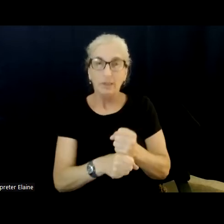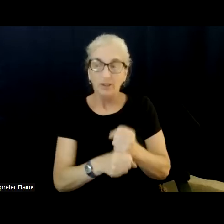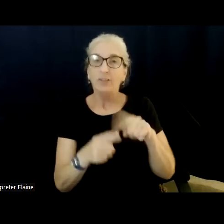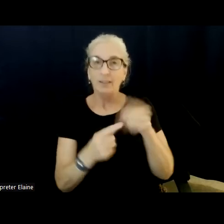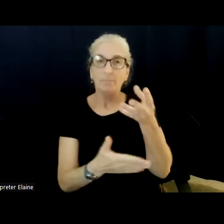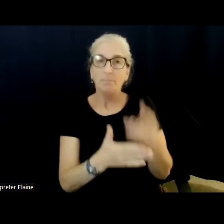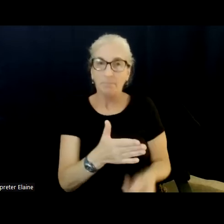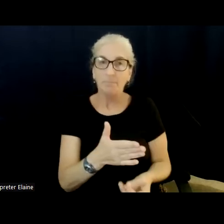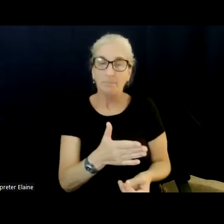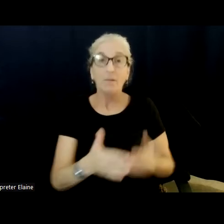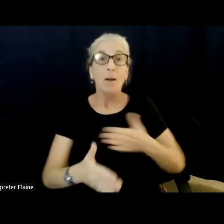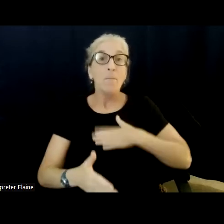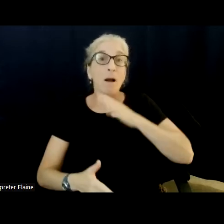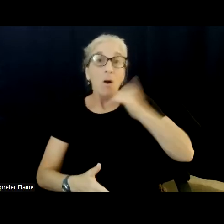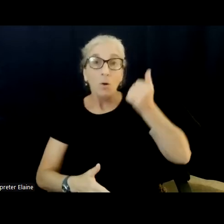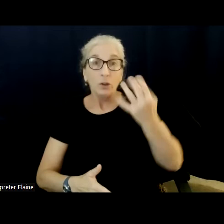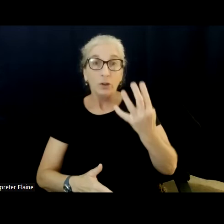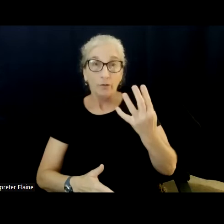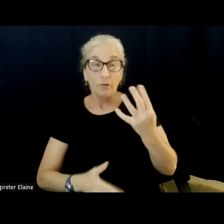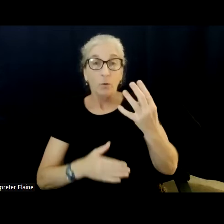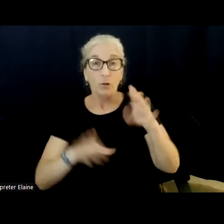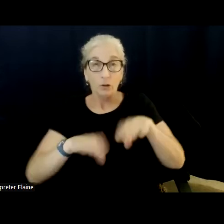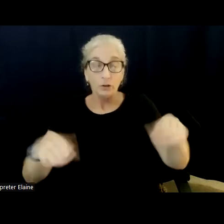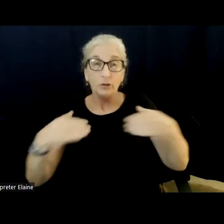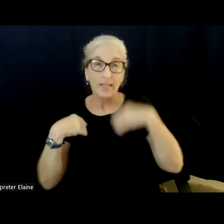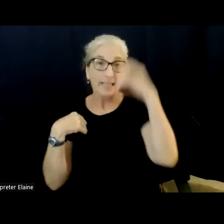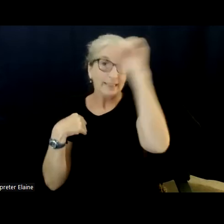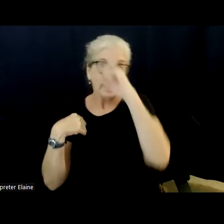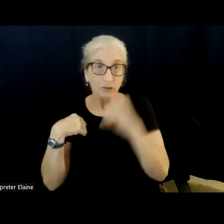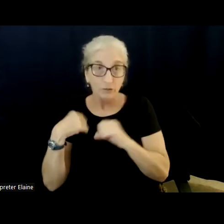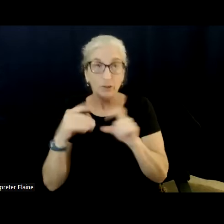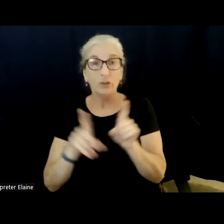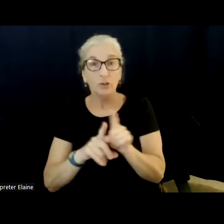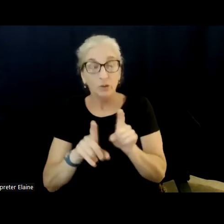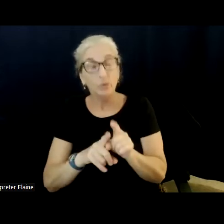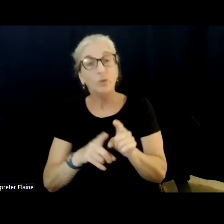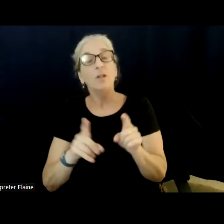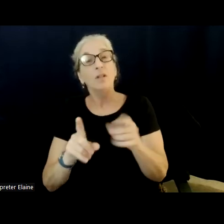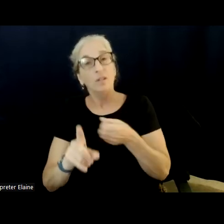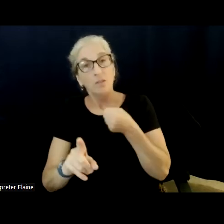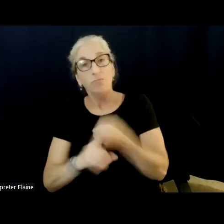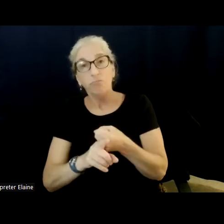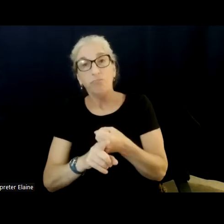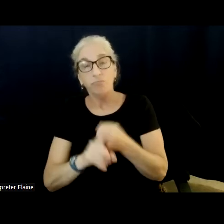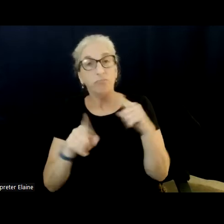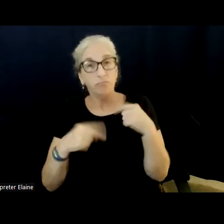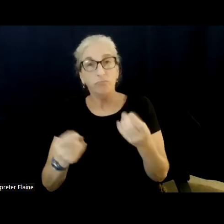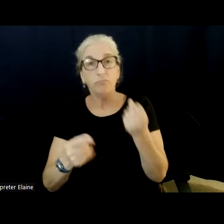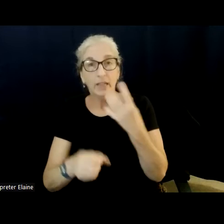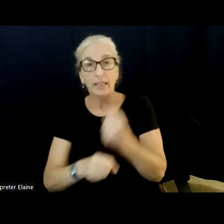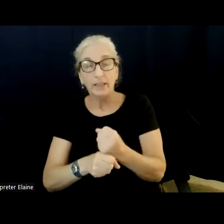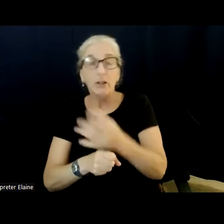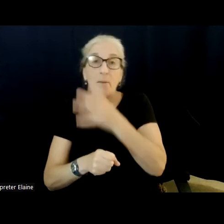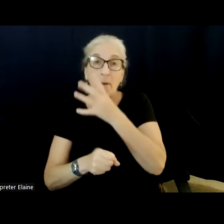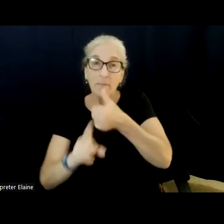My oldest of four children has schizophrenia, been afflicted for the last bunch of years. My mother was president of the Arc of Northern